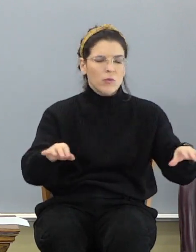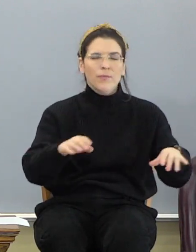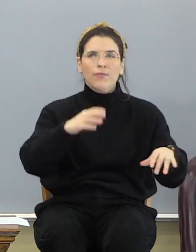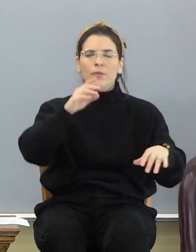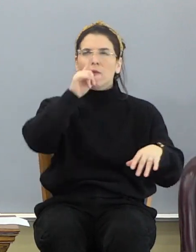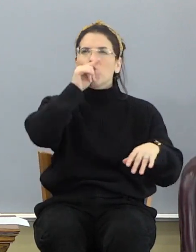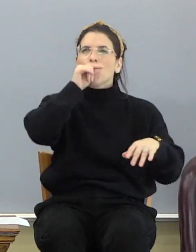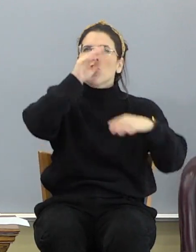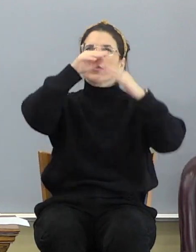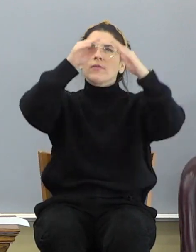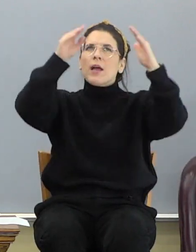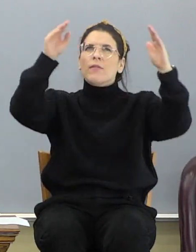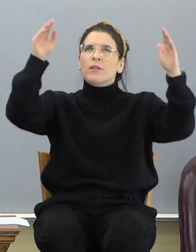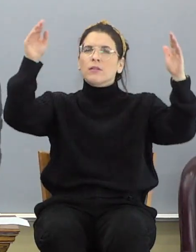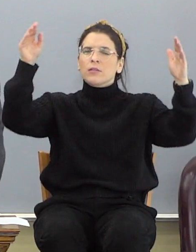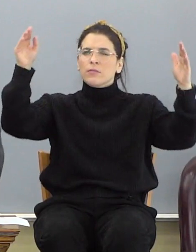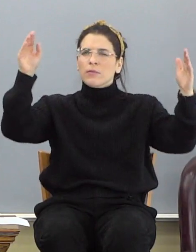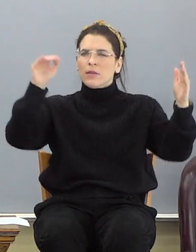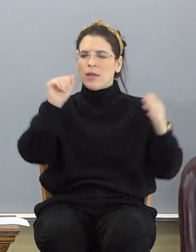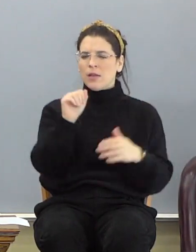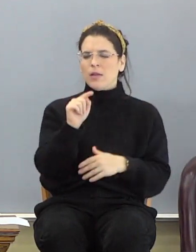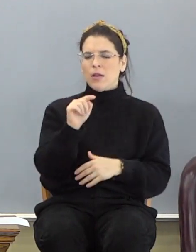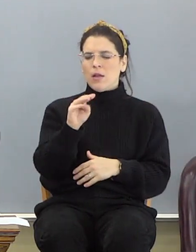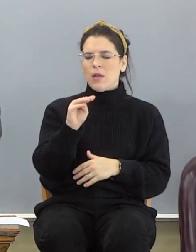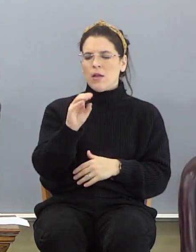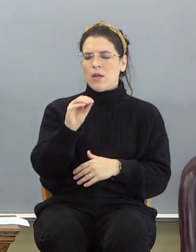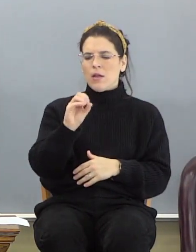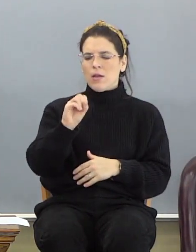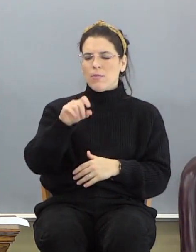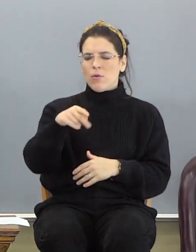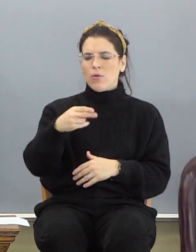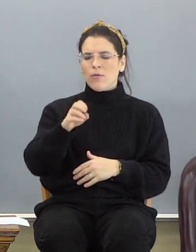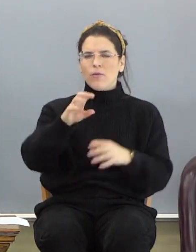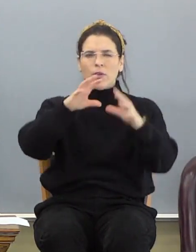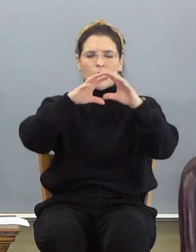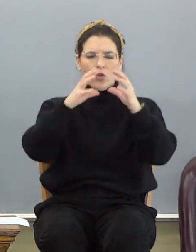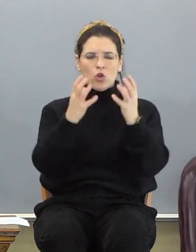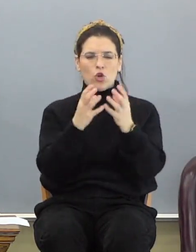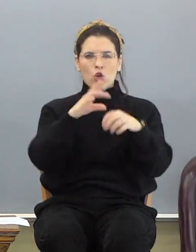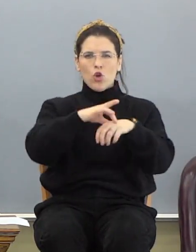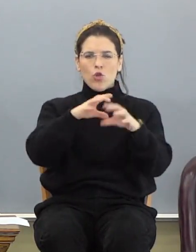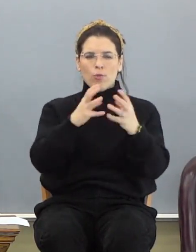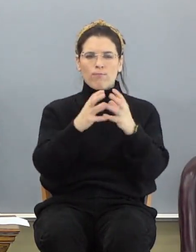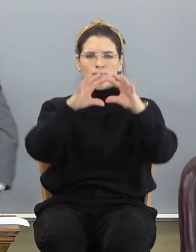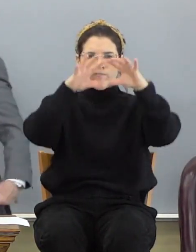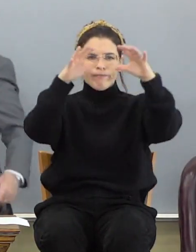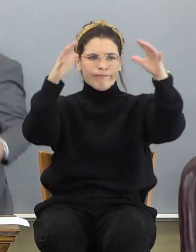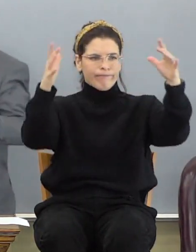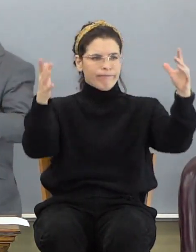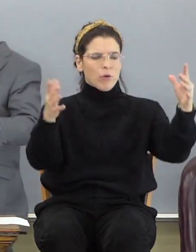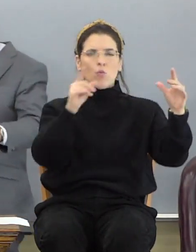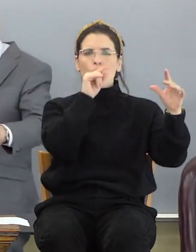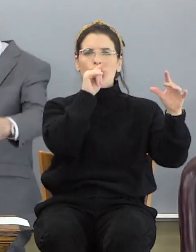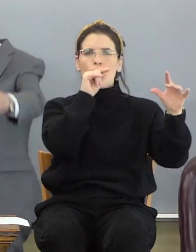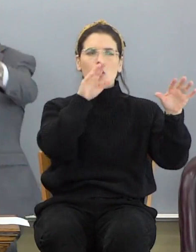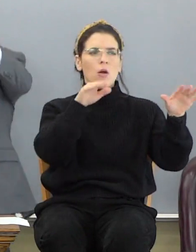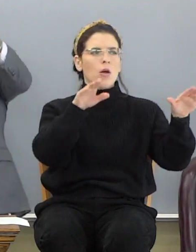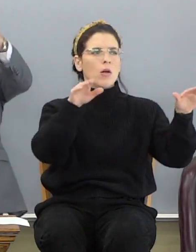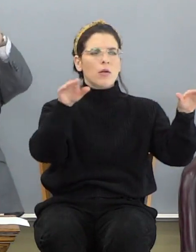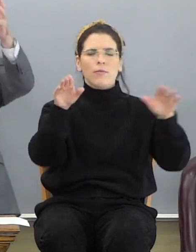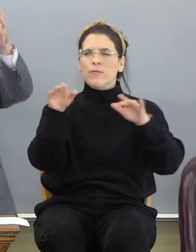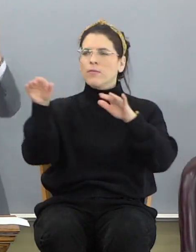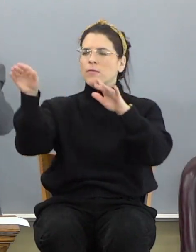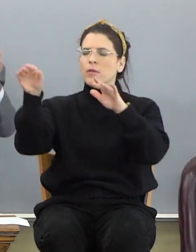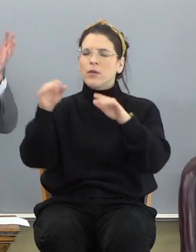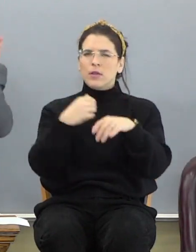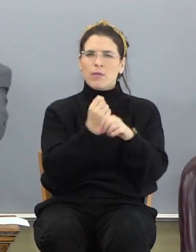heaven. That's the atmosphere around the earth where the birds fly. In Genesis chapter one, he makes the